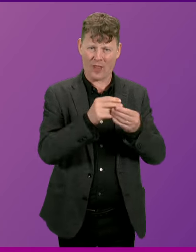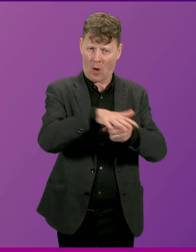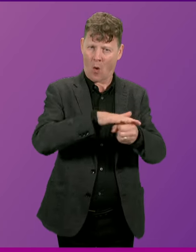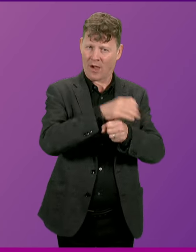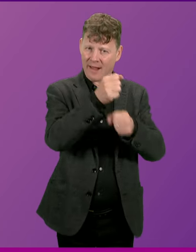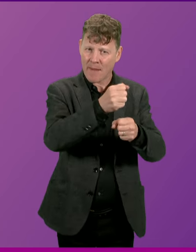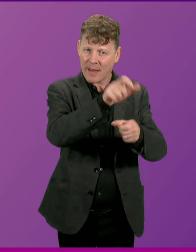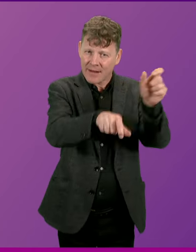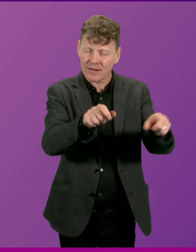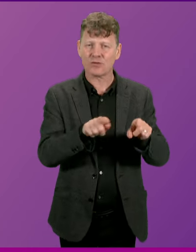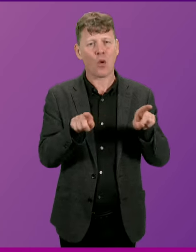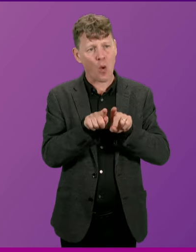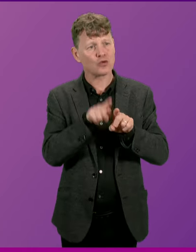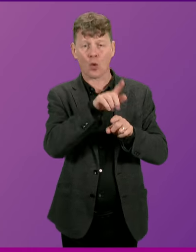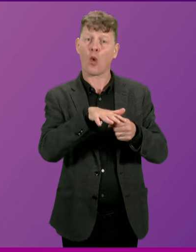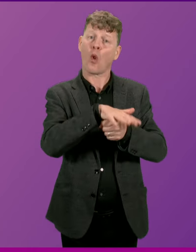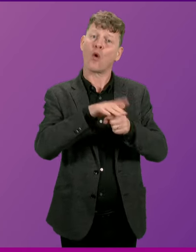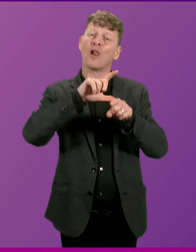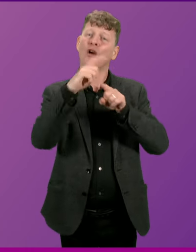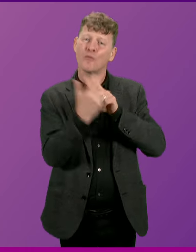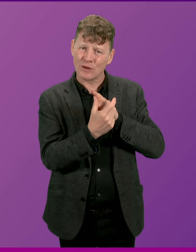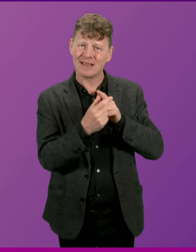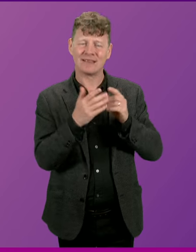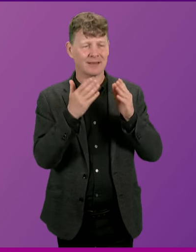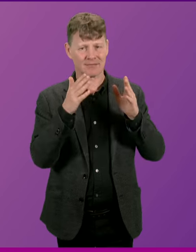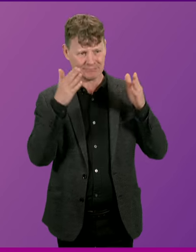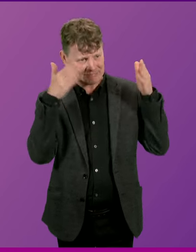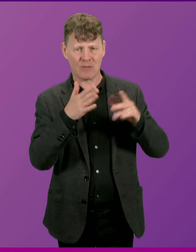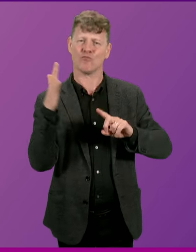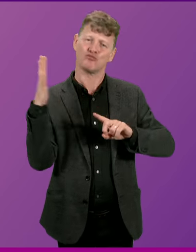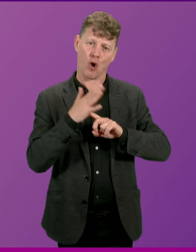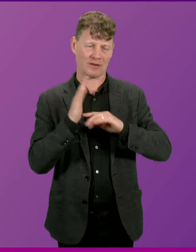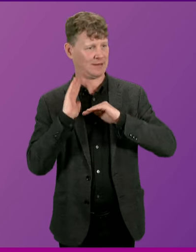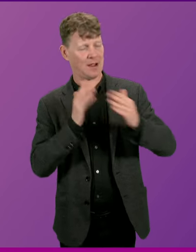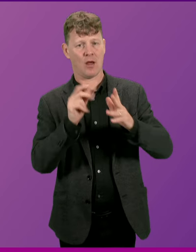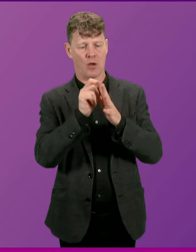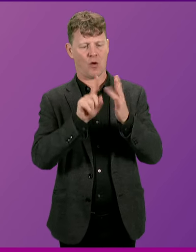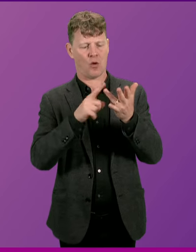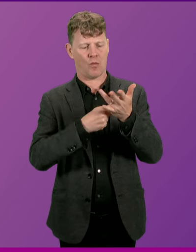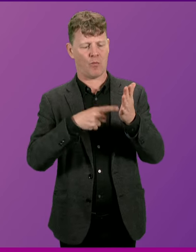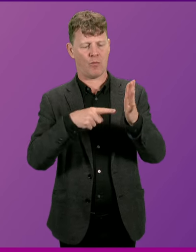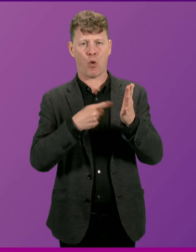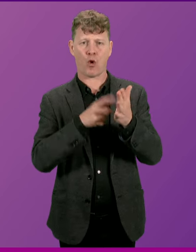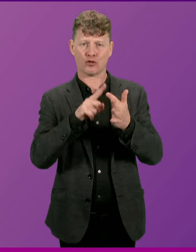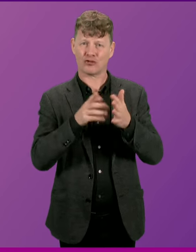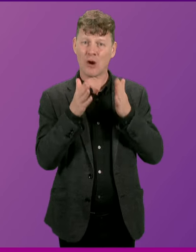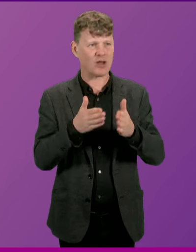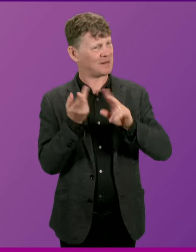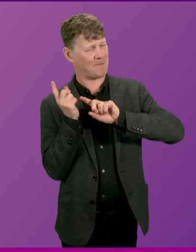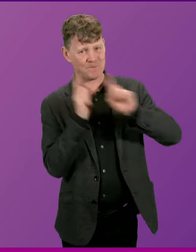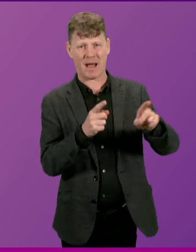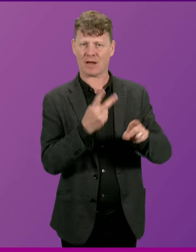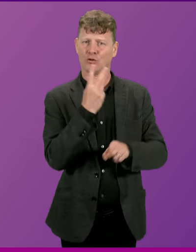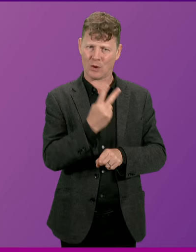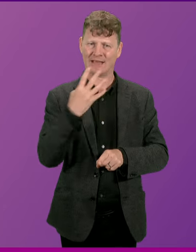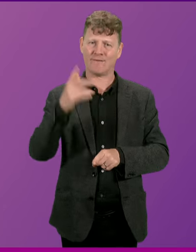ensure that the priority of the local community, that 24-7 urgent care is restored at Portree Hospital as soon as possible, is also the